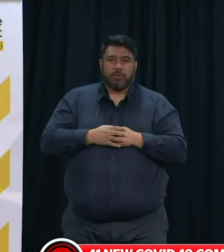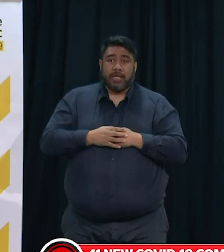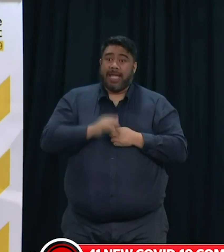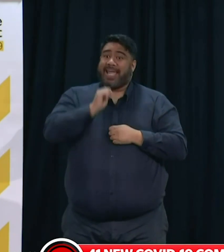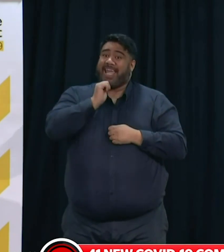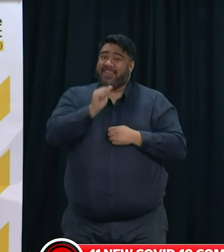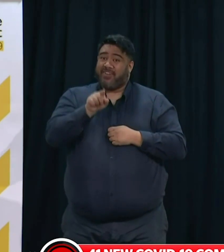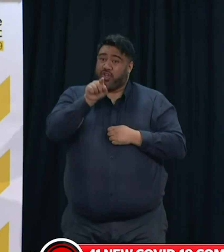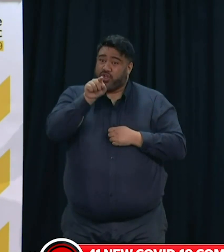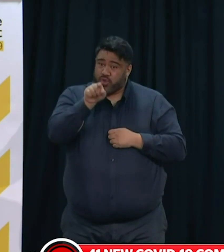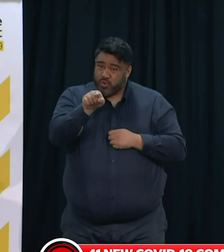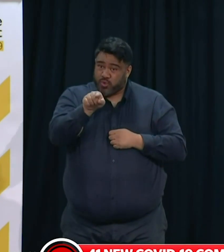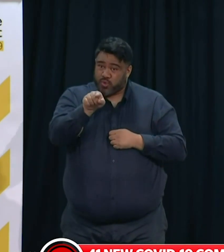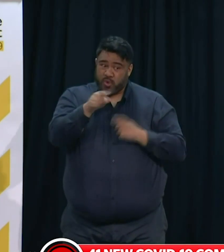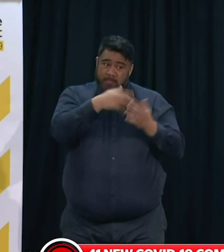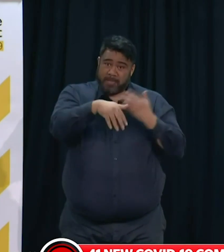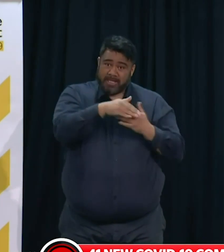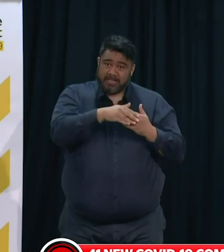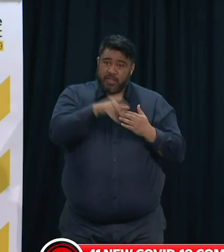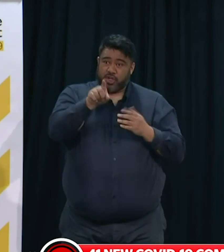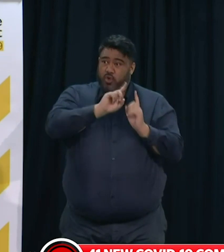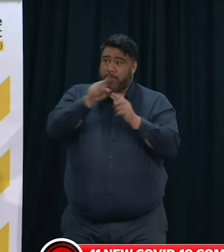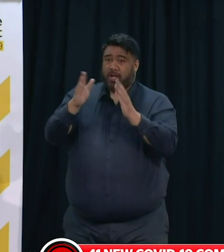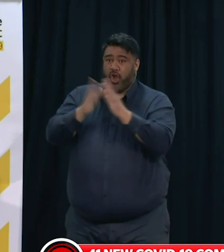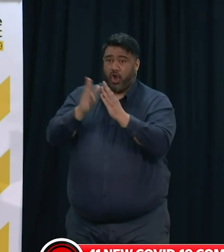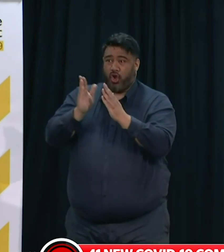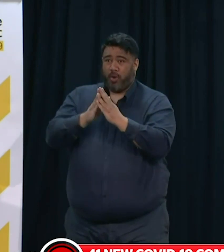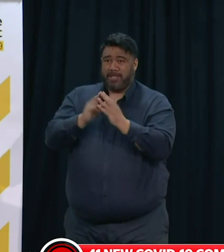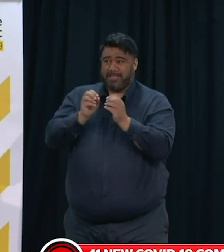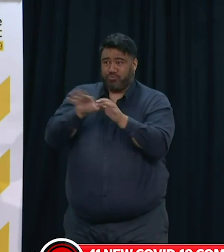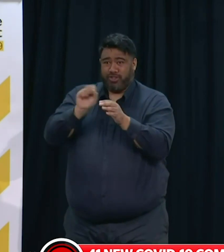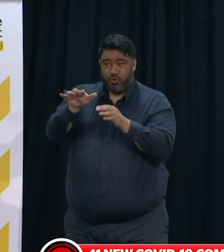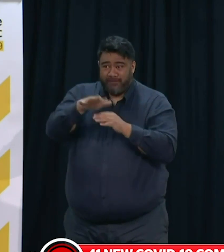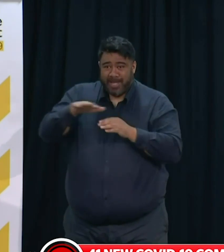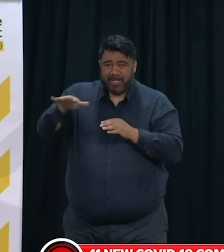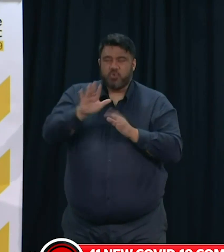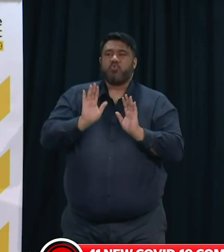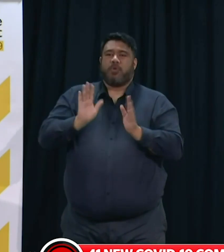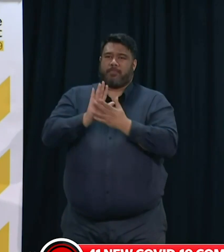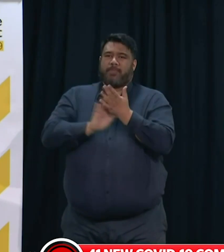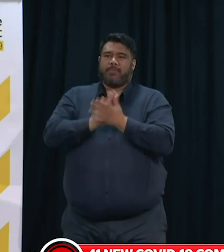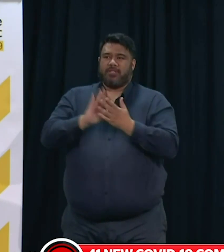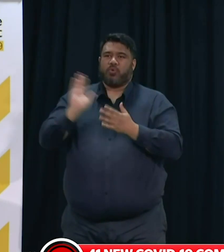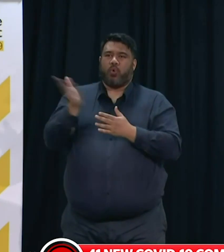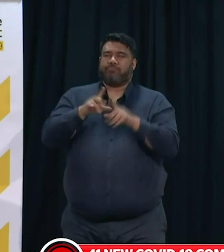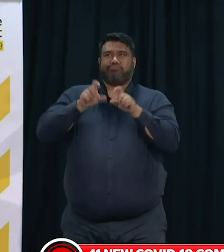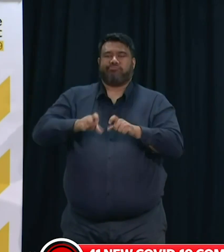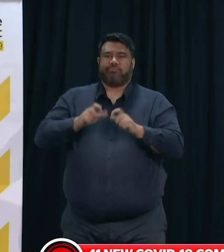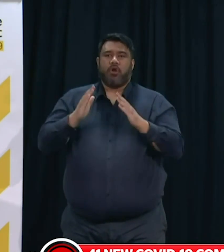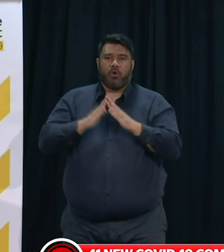everyone in the household must stay home and not leave the house until the person receives a negative test at day five.